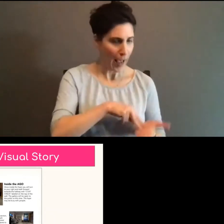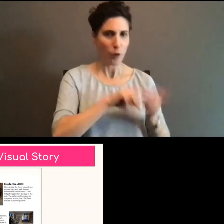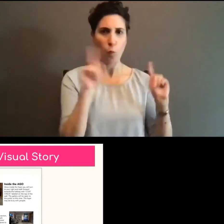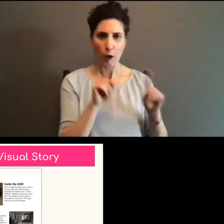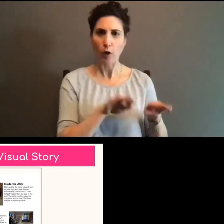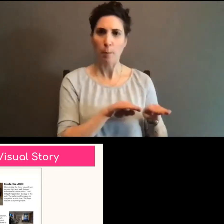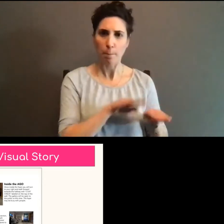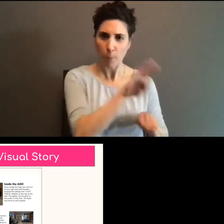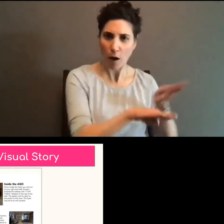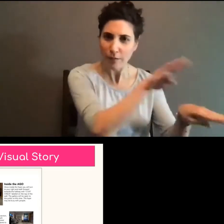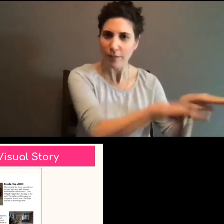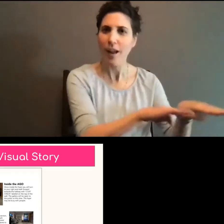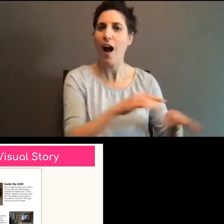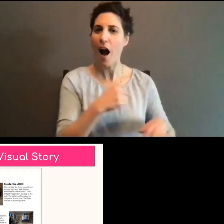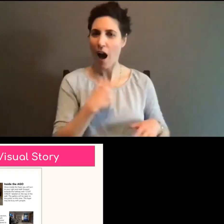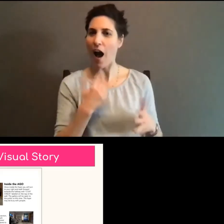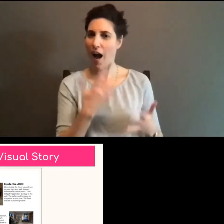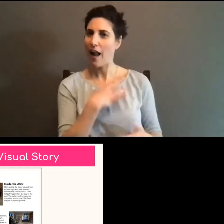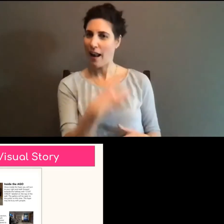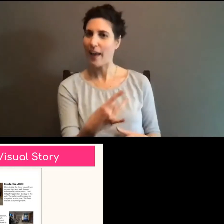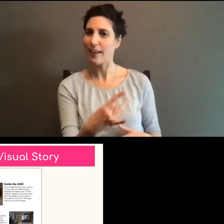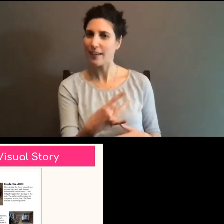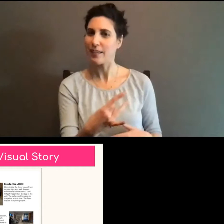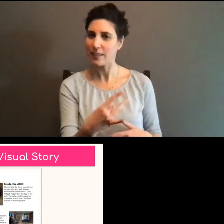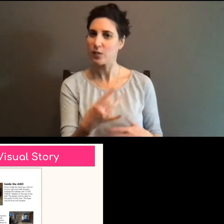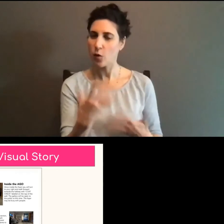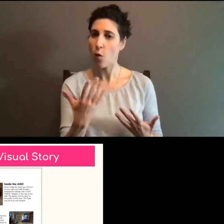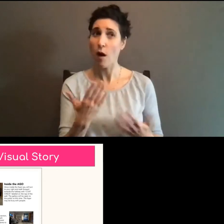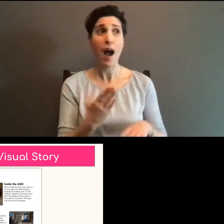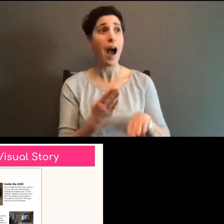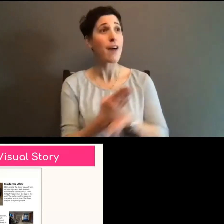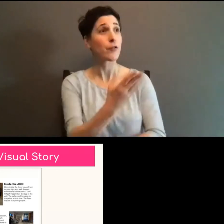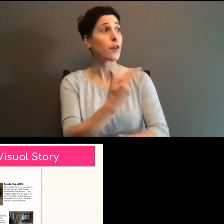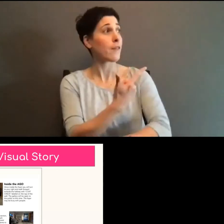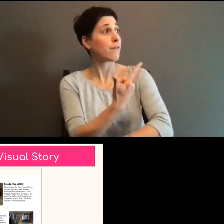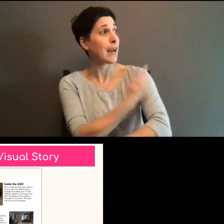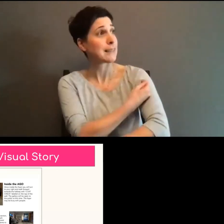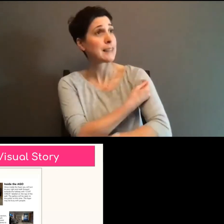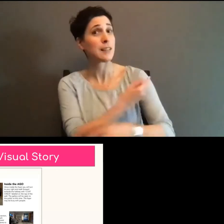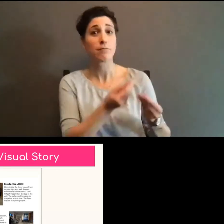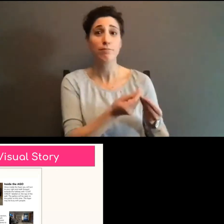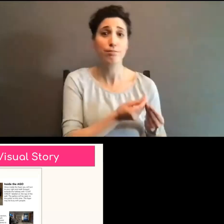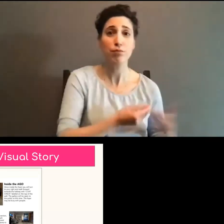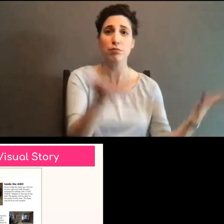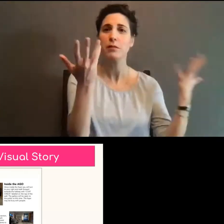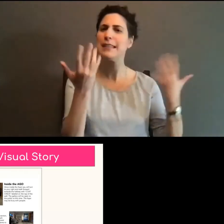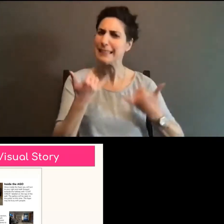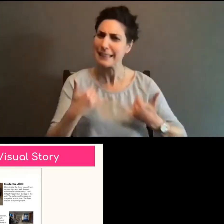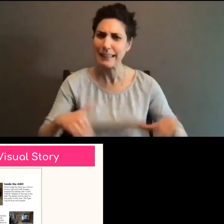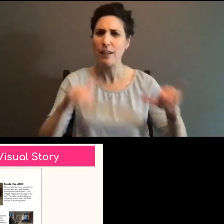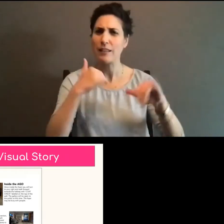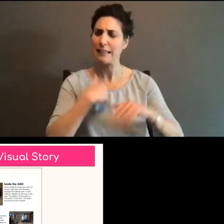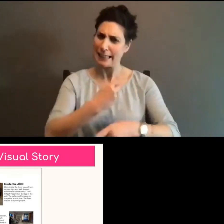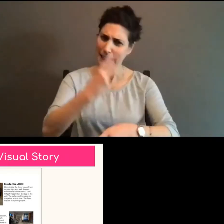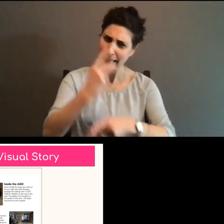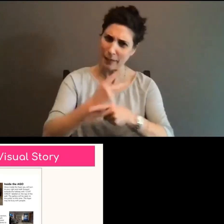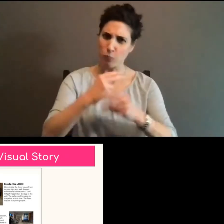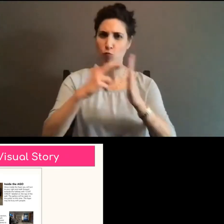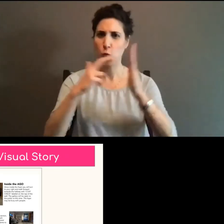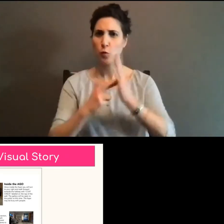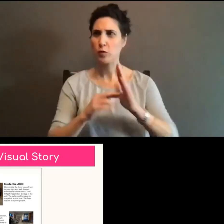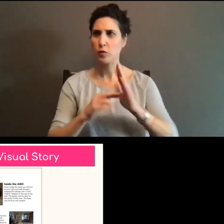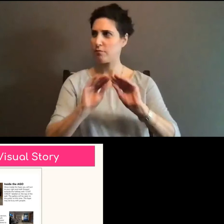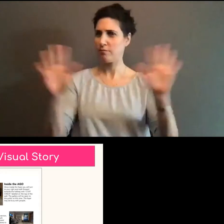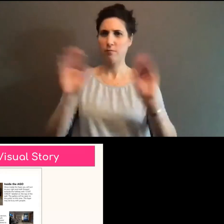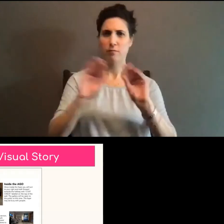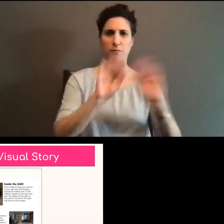developed them post COVID, even after a vaccine. Um, as we become more conscientious of each other, each other's health